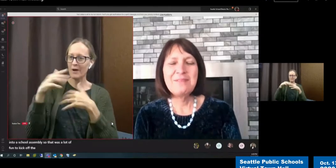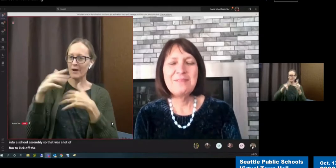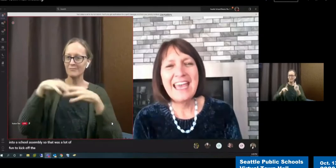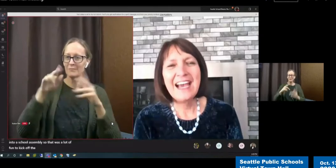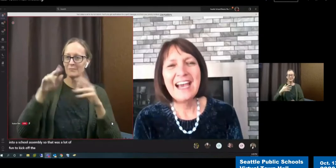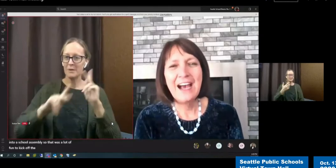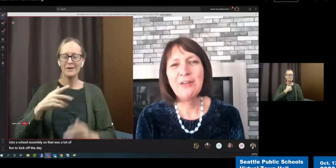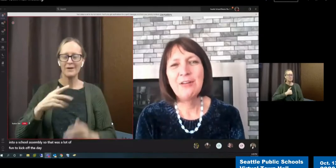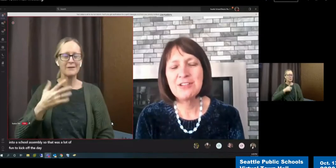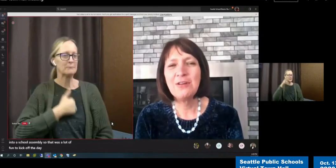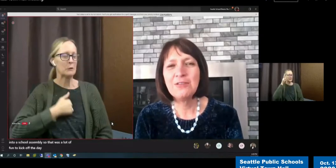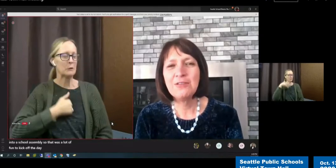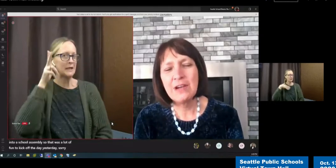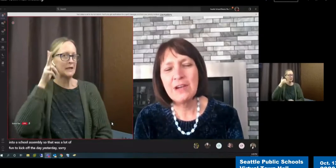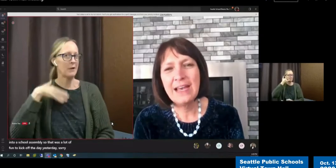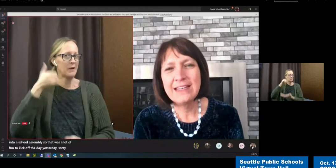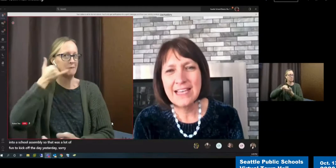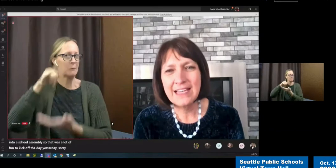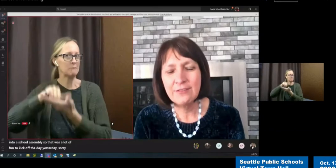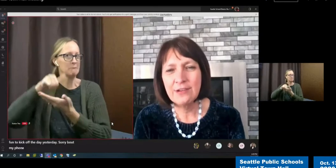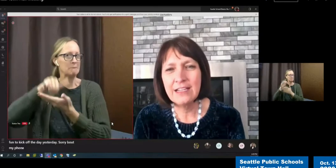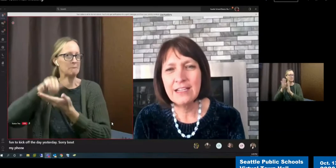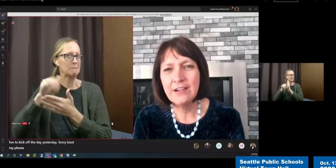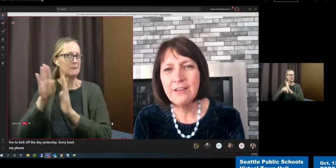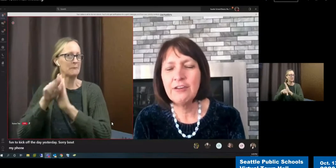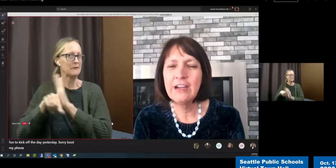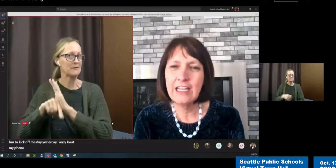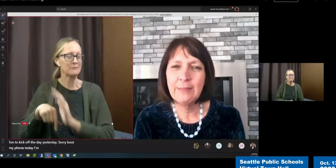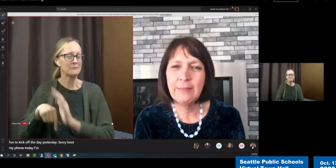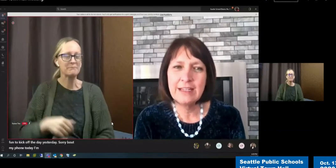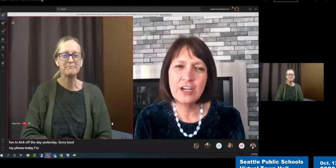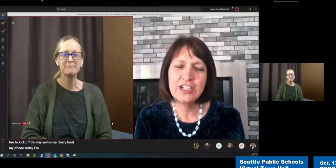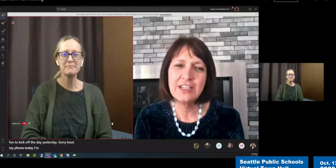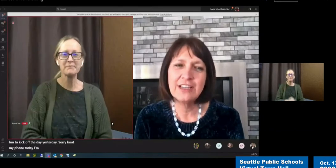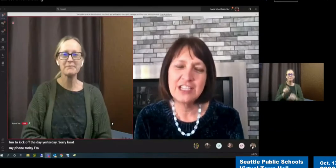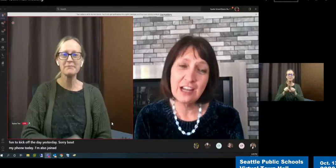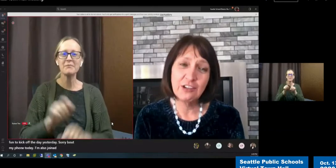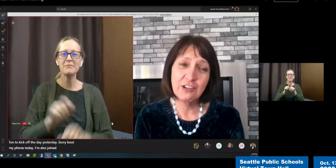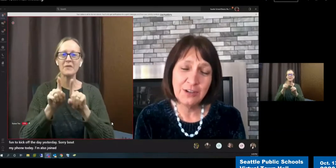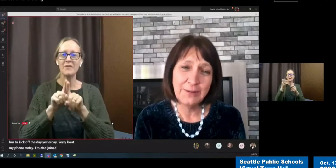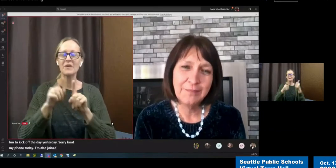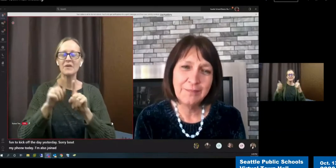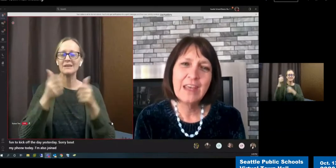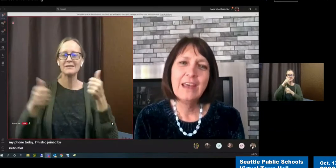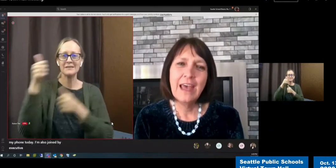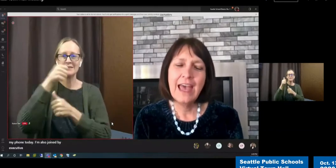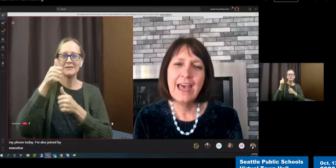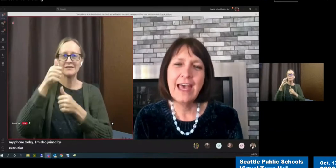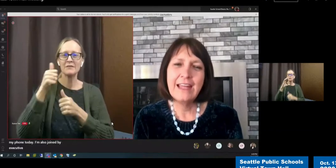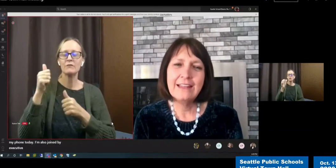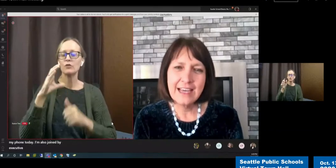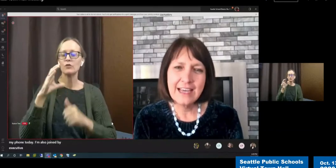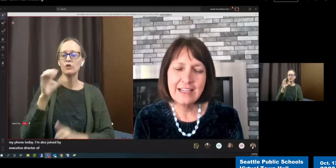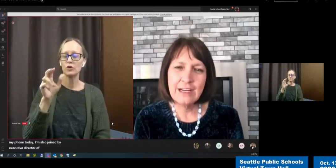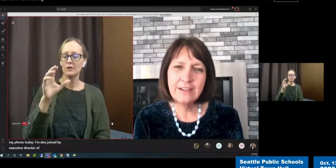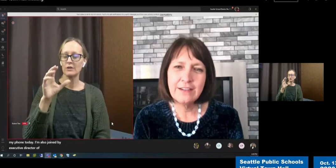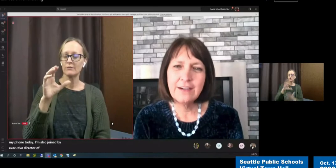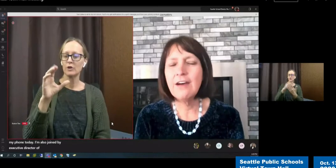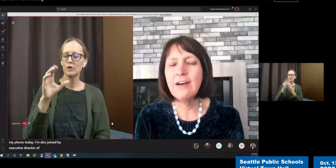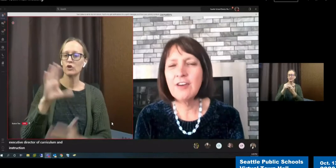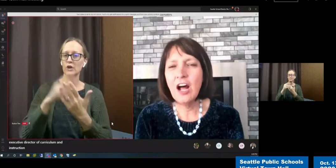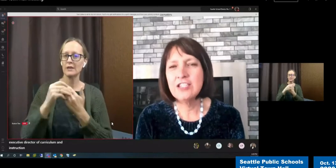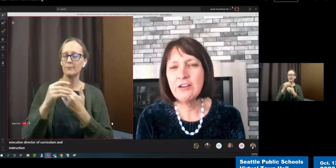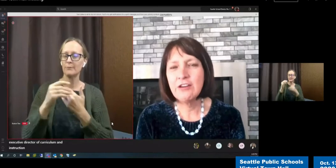Today, I'm also joined by Executive Director of Curriculum and Instruction, Cashel Toner, and Executive Director